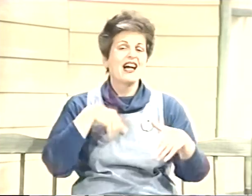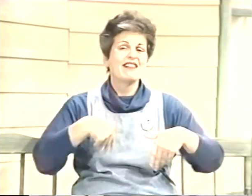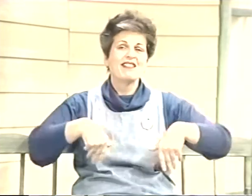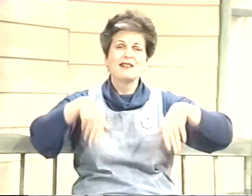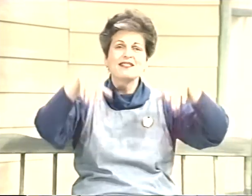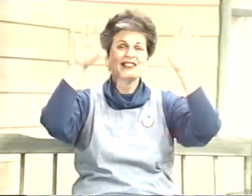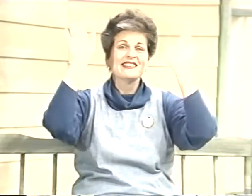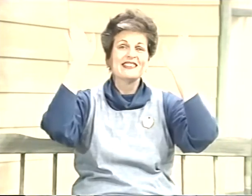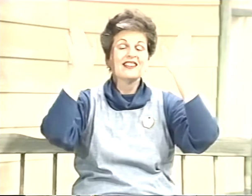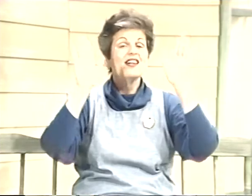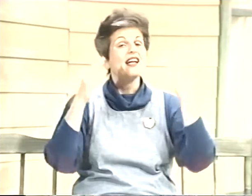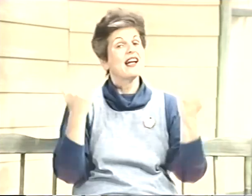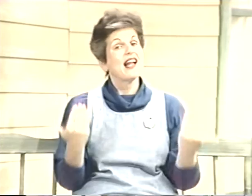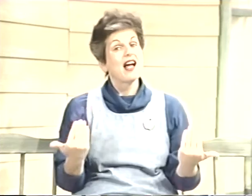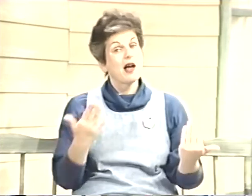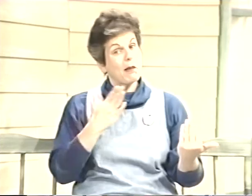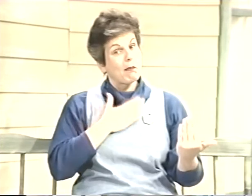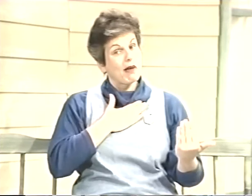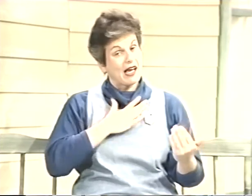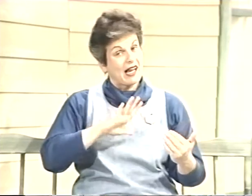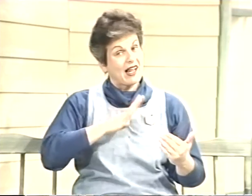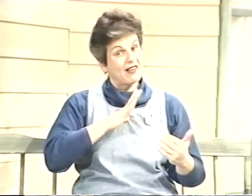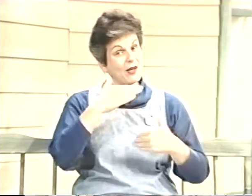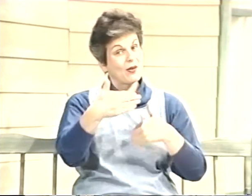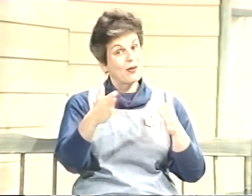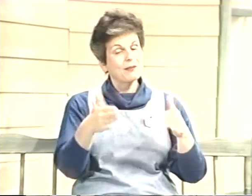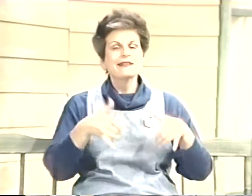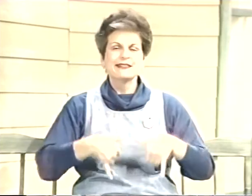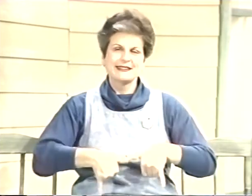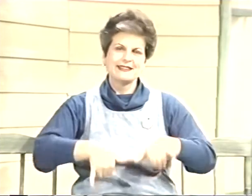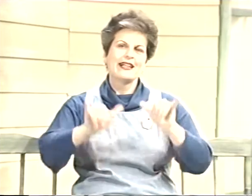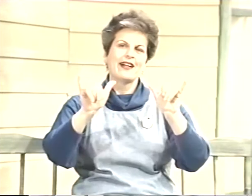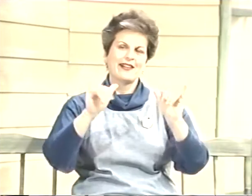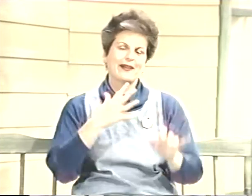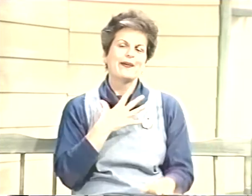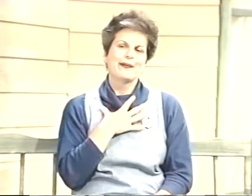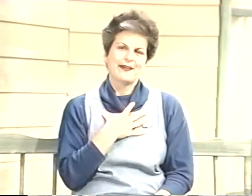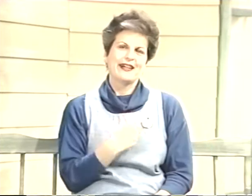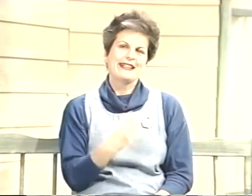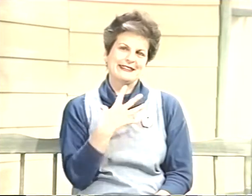I gave up, now my living room is still white.